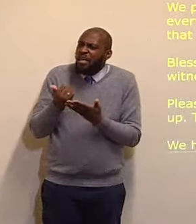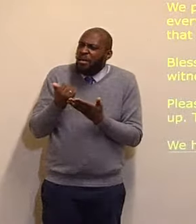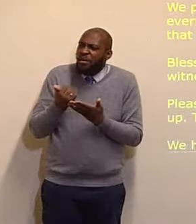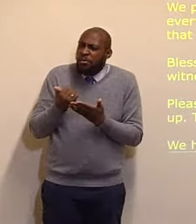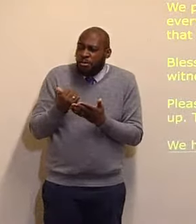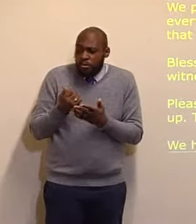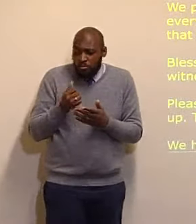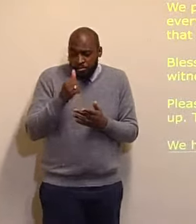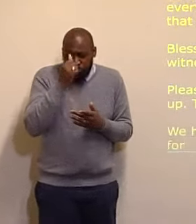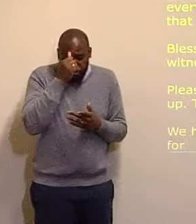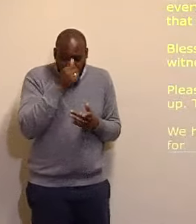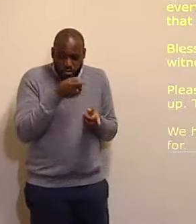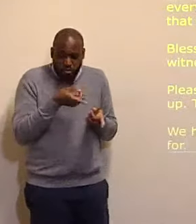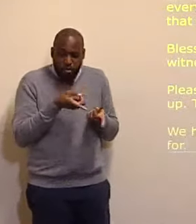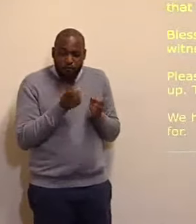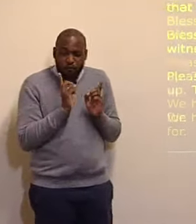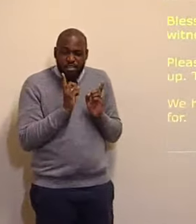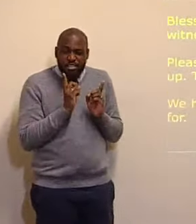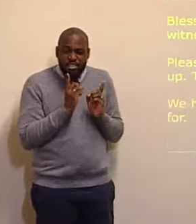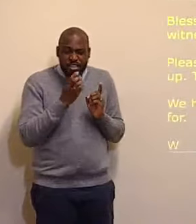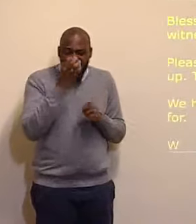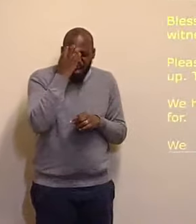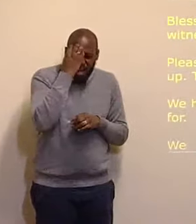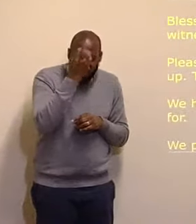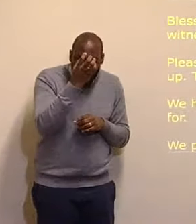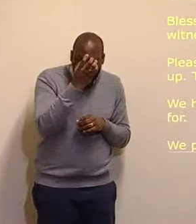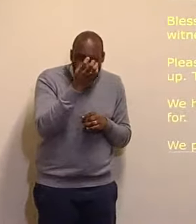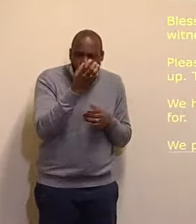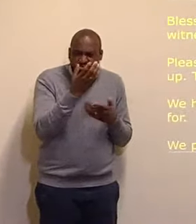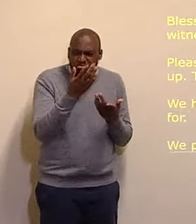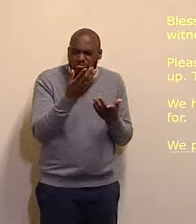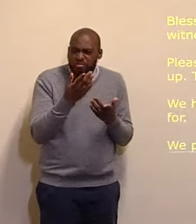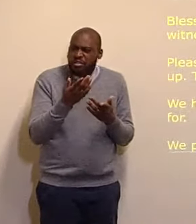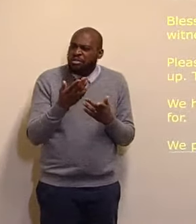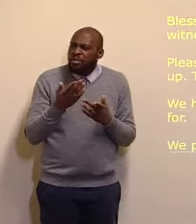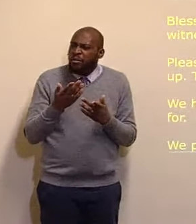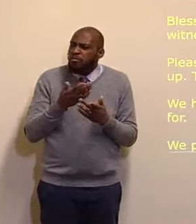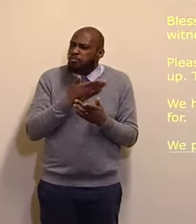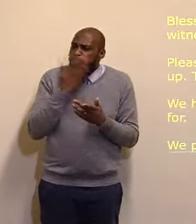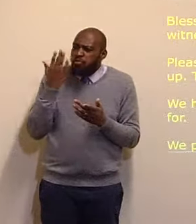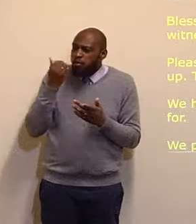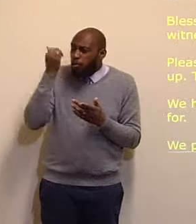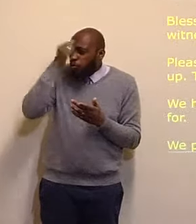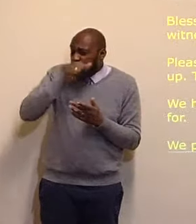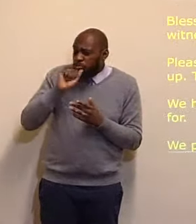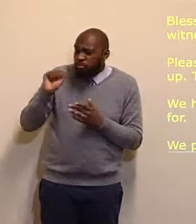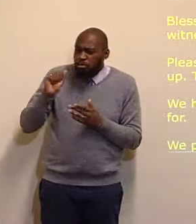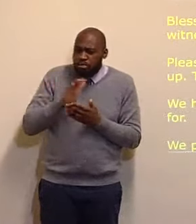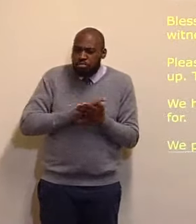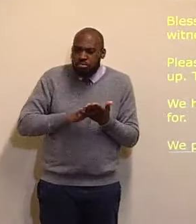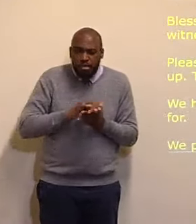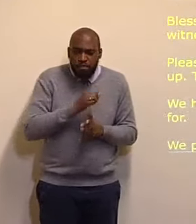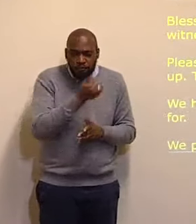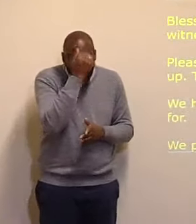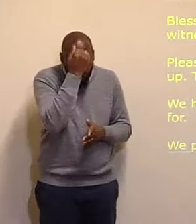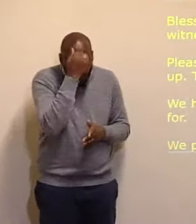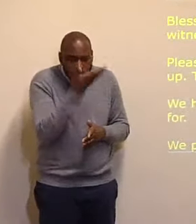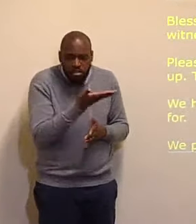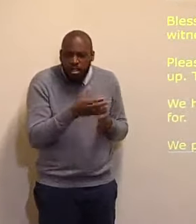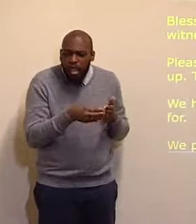we think about them, we know, without thy wisdom, they will lead us, with great foolishness, but we pray, Lord, that